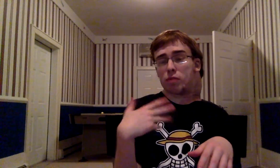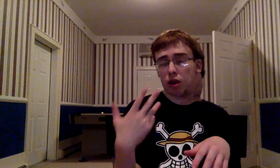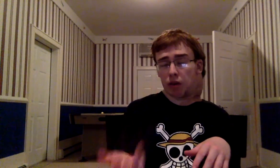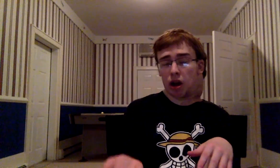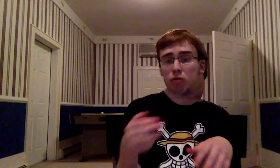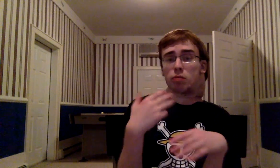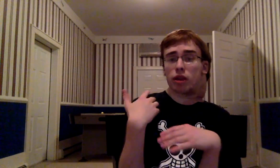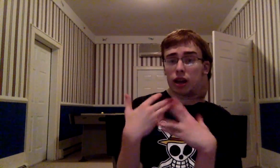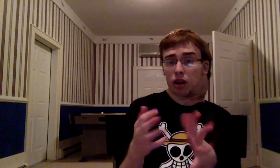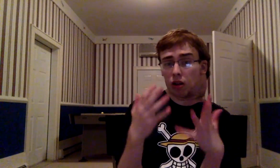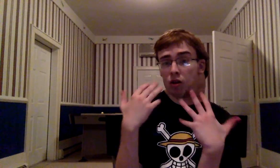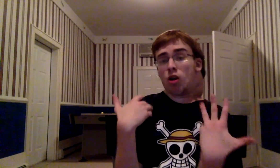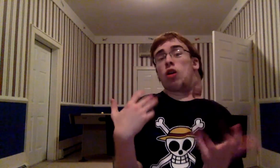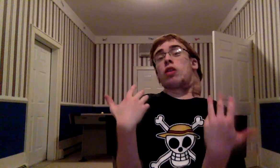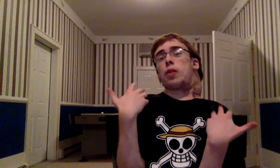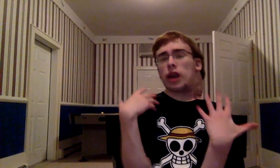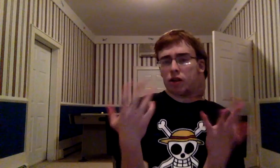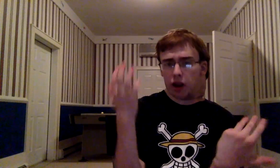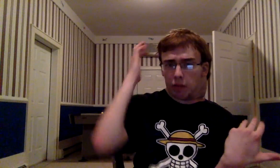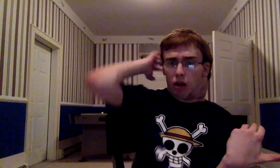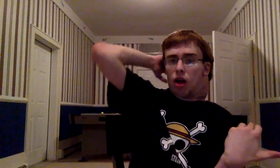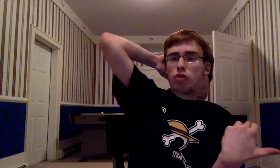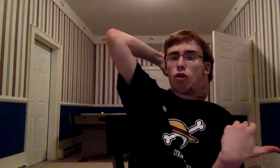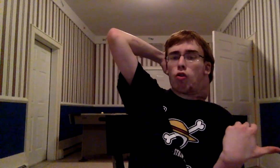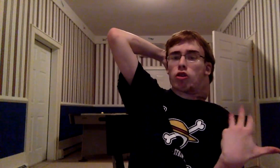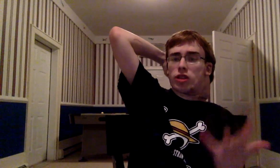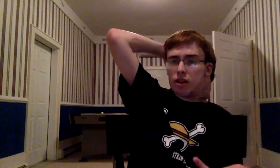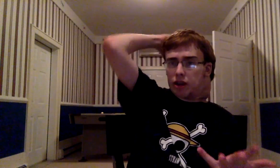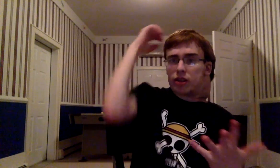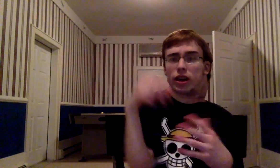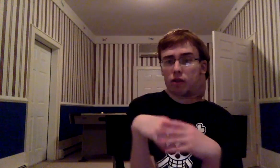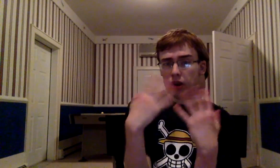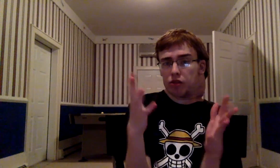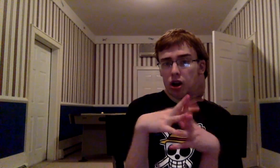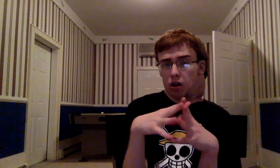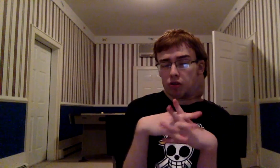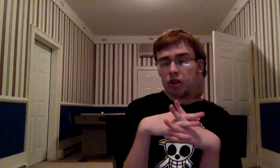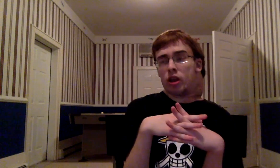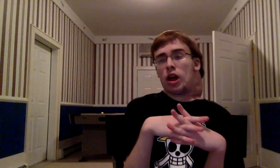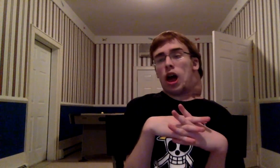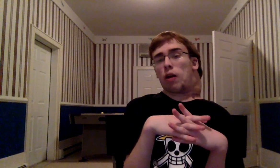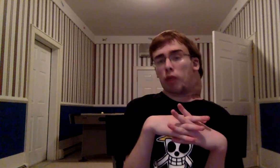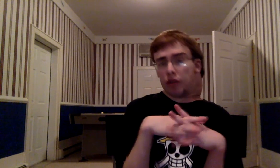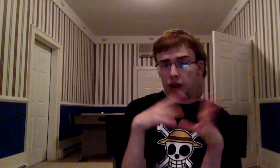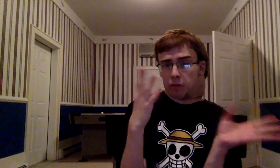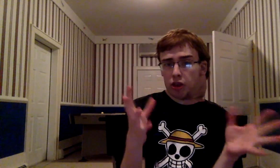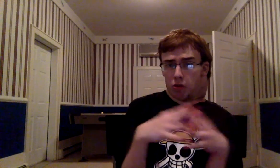been going on would have been getting a little They've been getting rid of a lot of their older series, getting rid of those And replacing them with newer